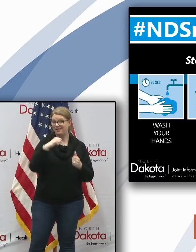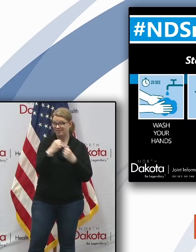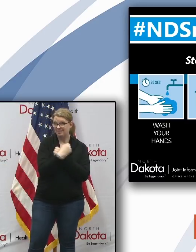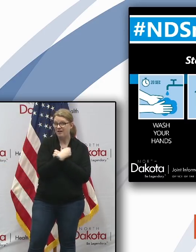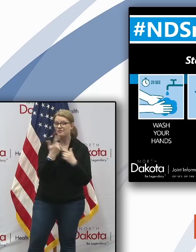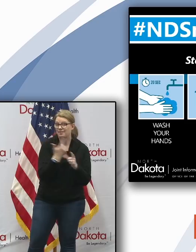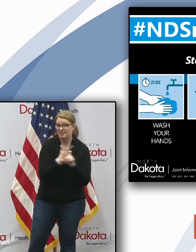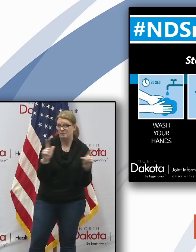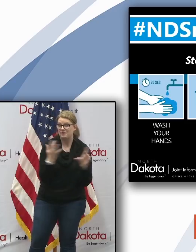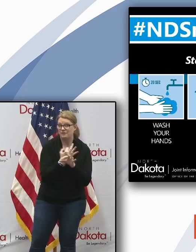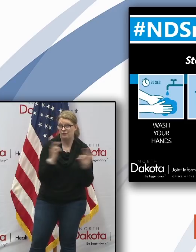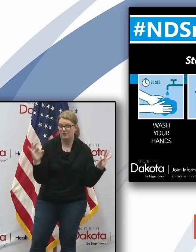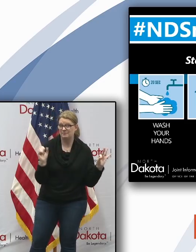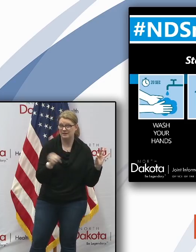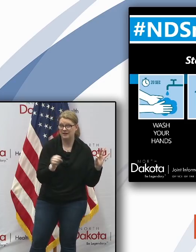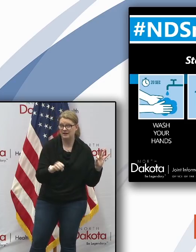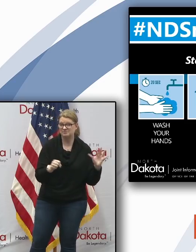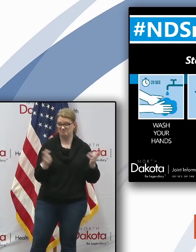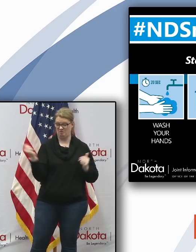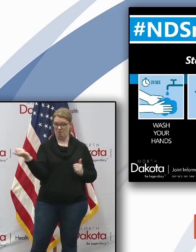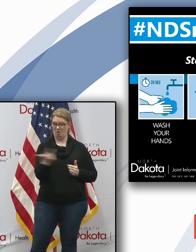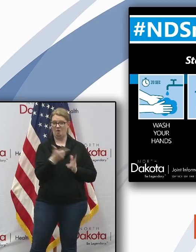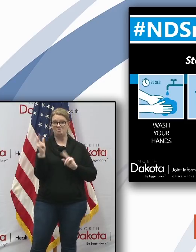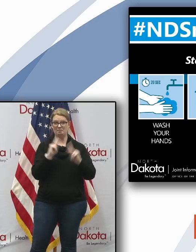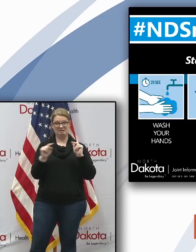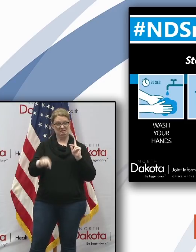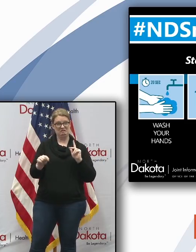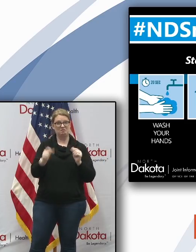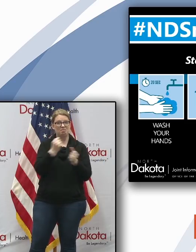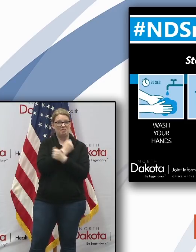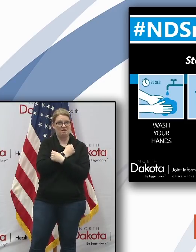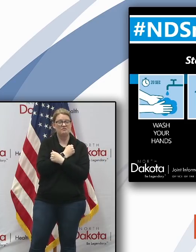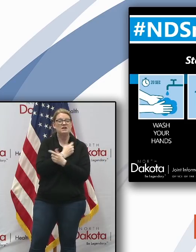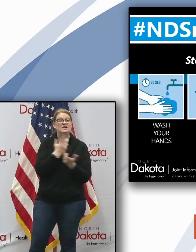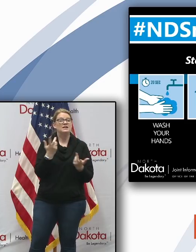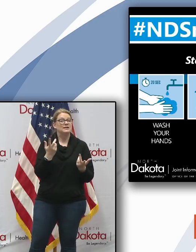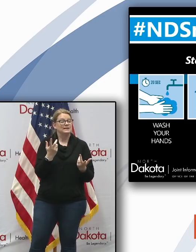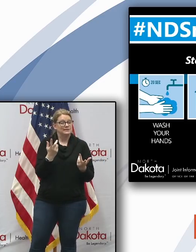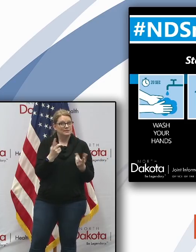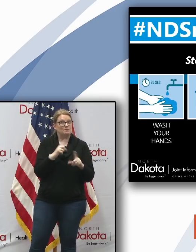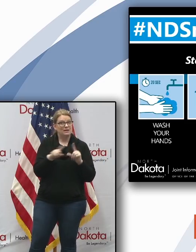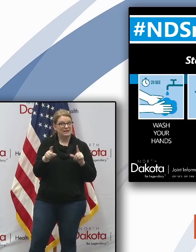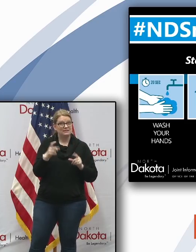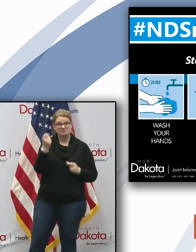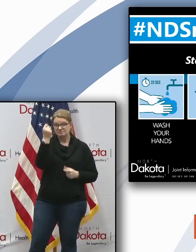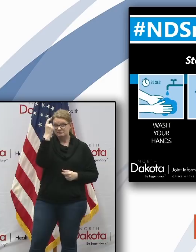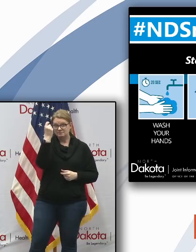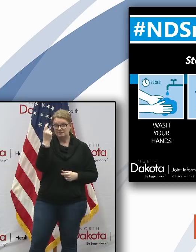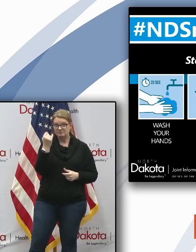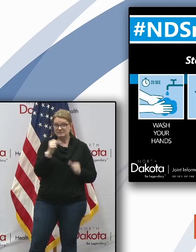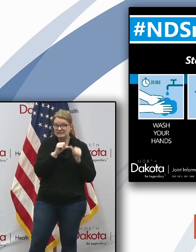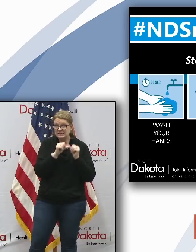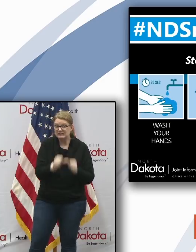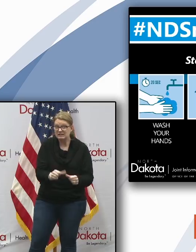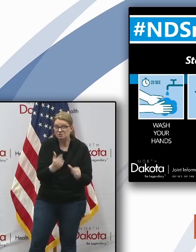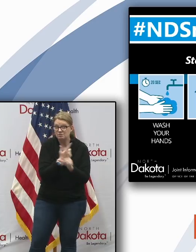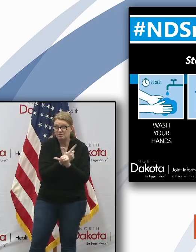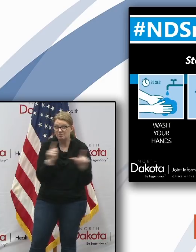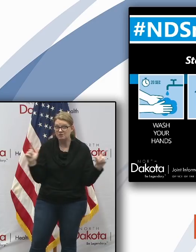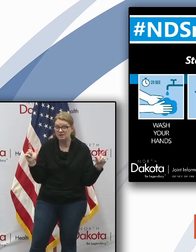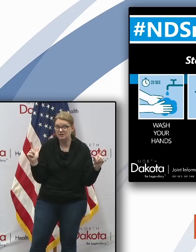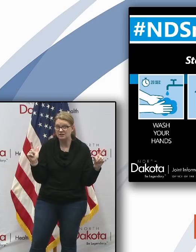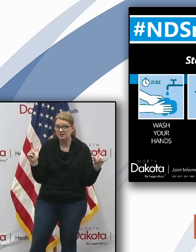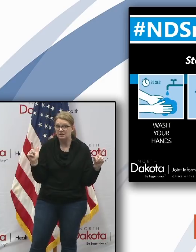uh to continue uh to maintain uh your to maintain that liberty and freedom it's very important